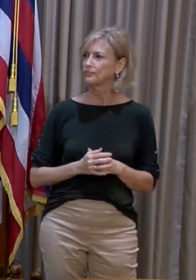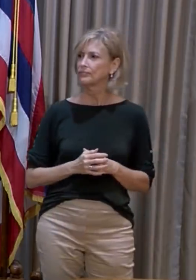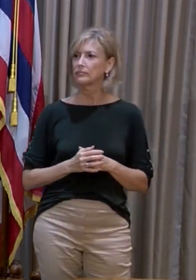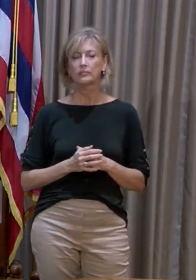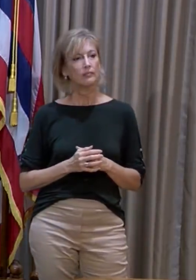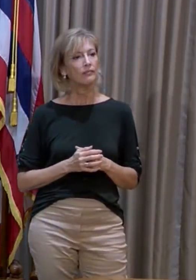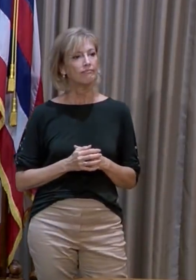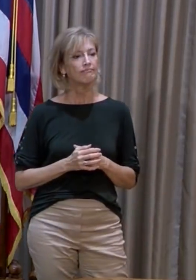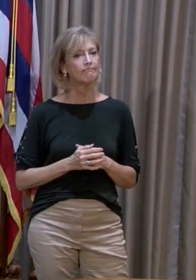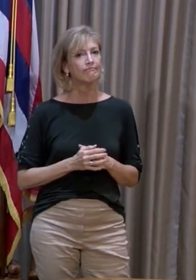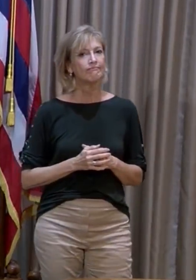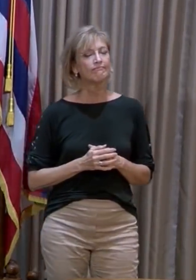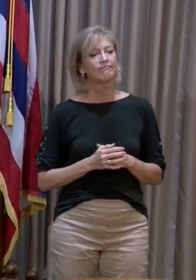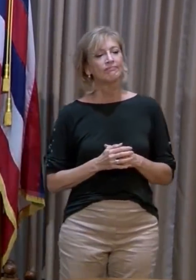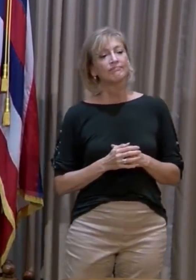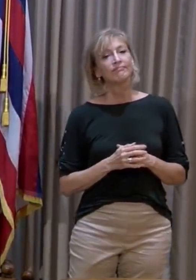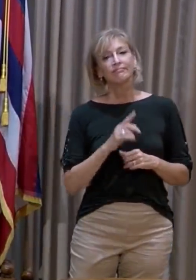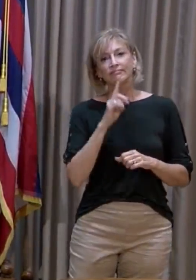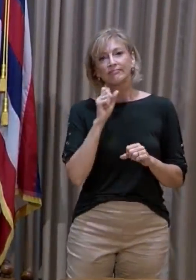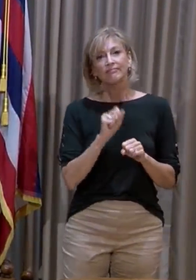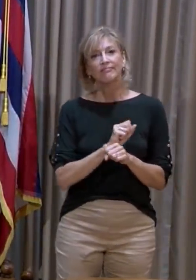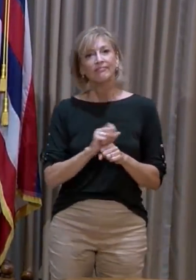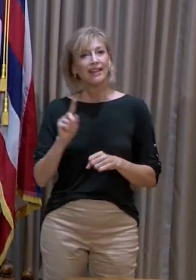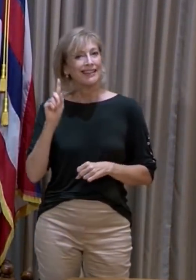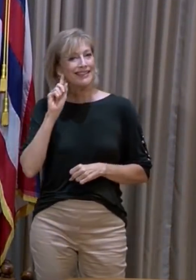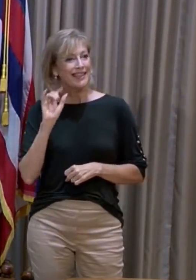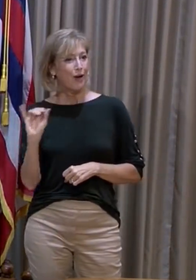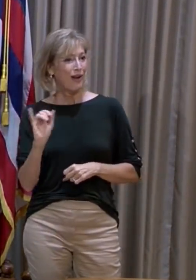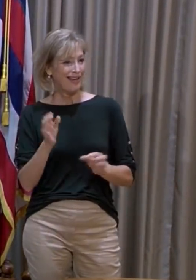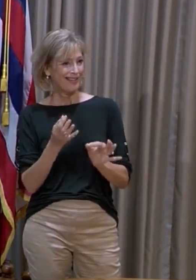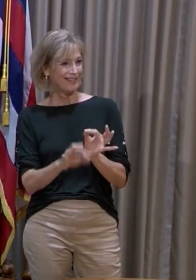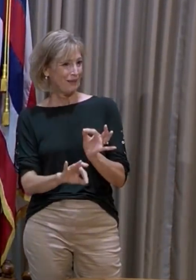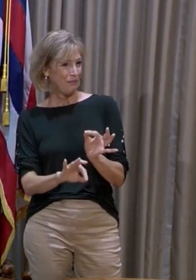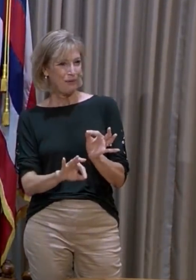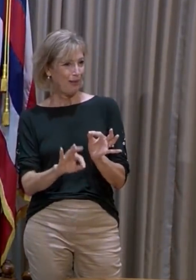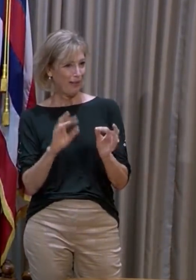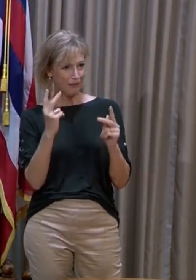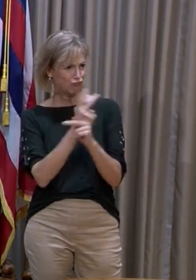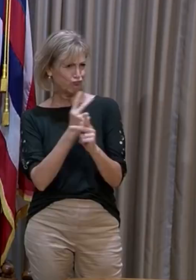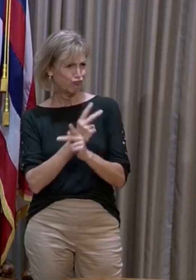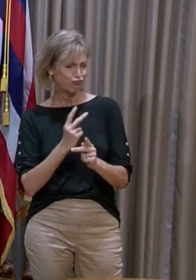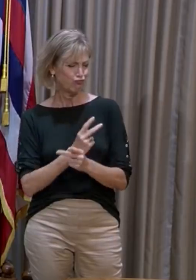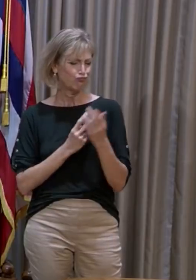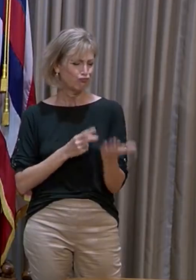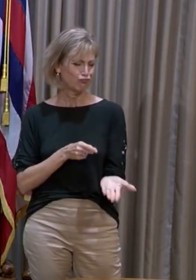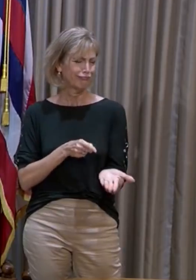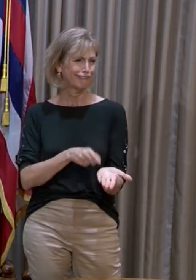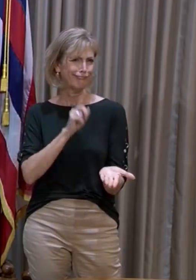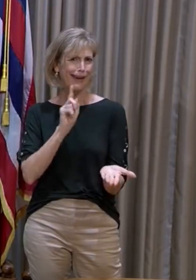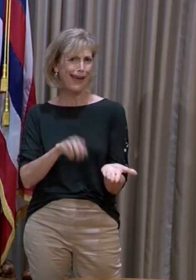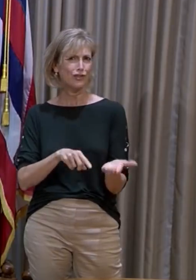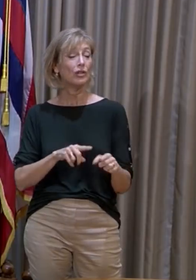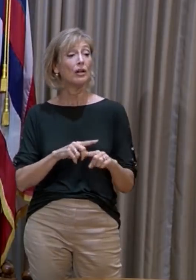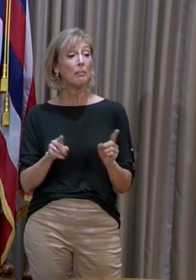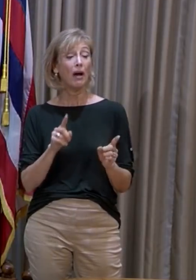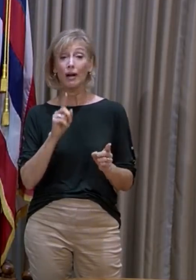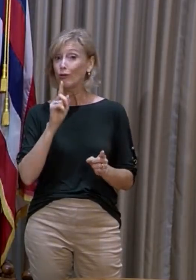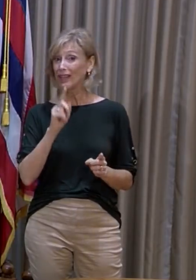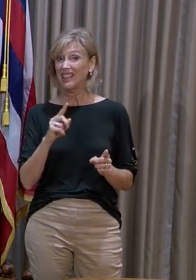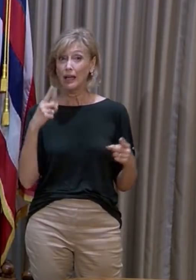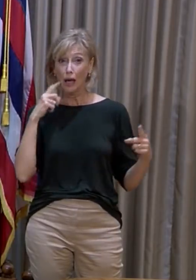You know, certainly, Daryl, it might sound like it's a simple calculation, but it is very complex.